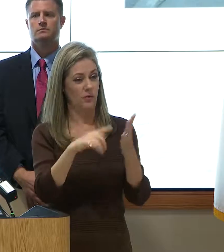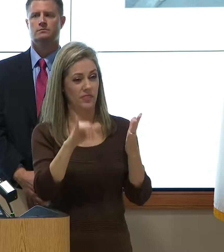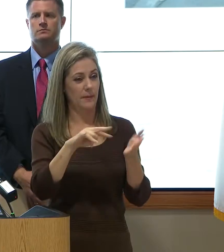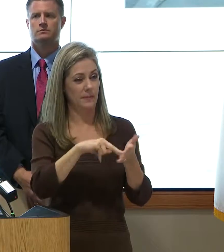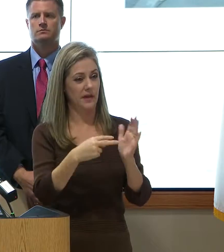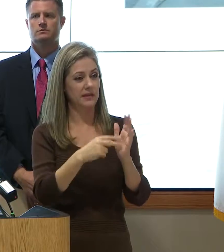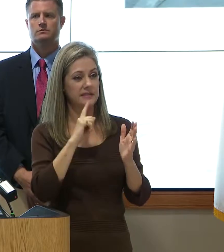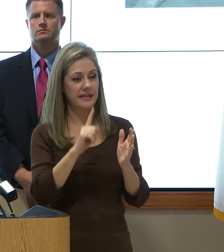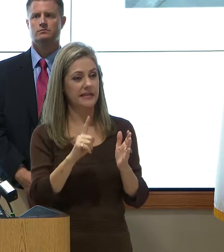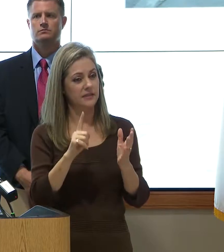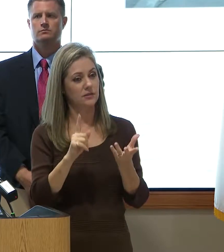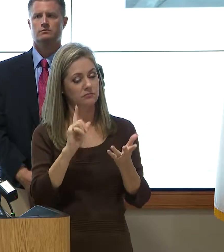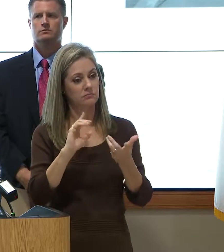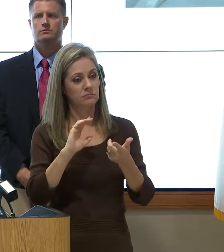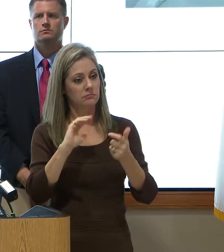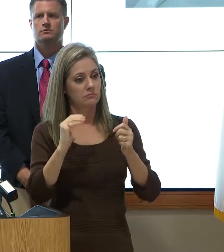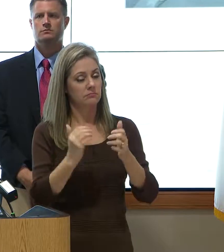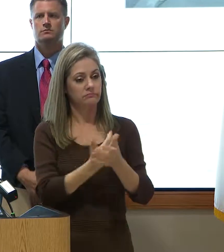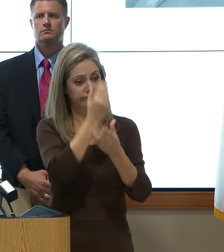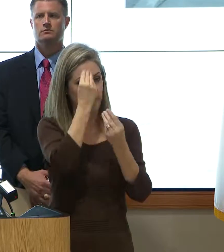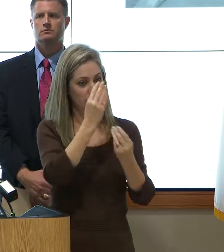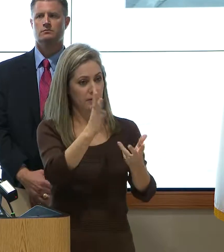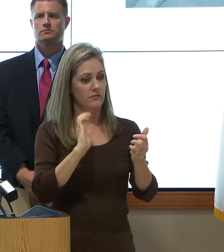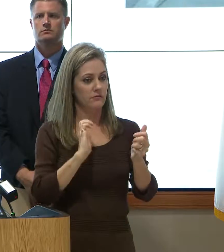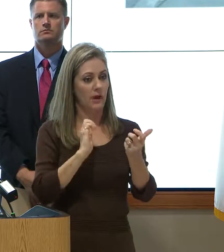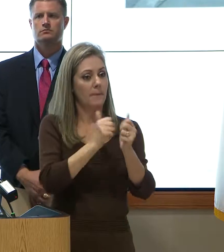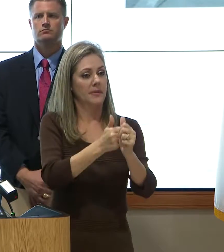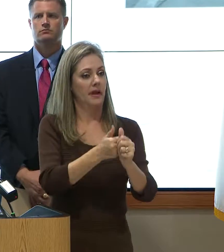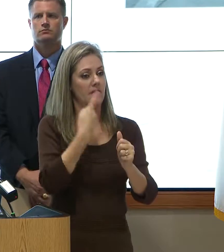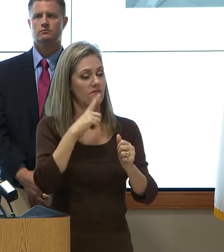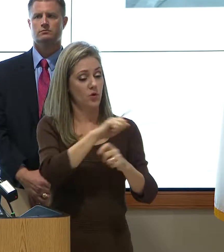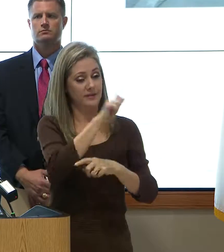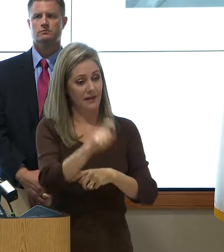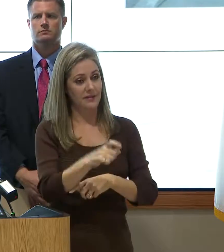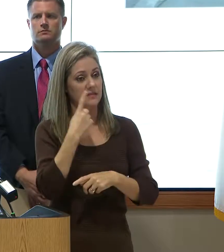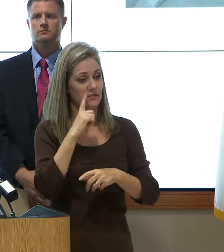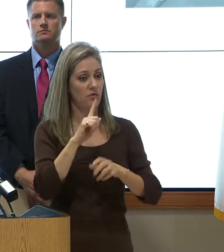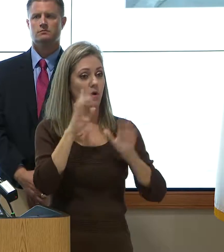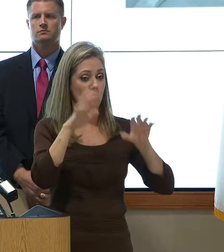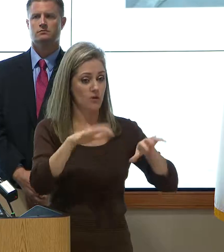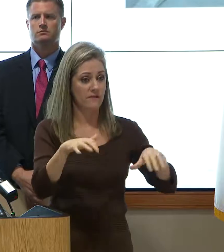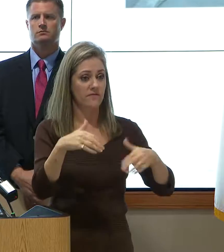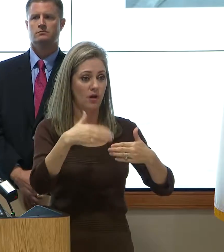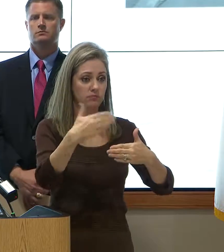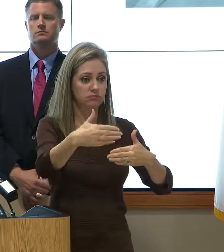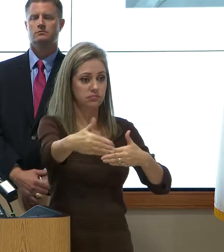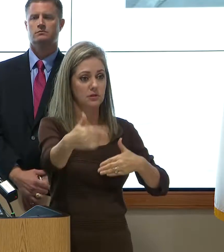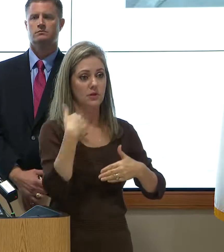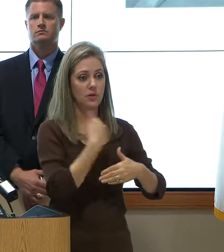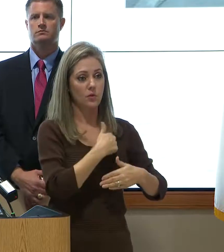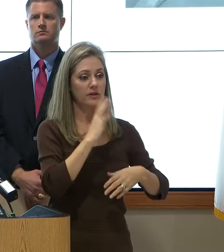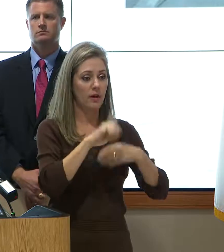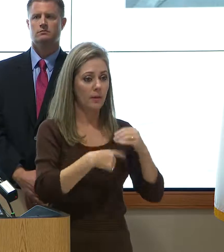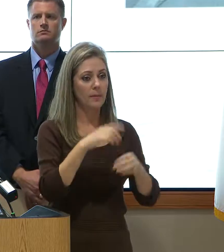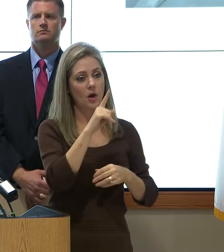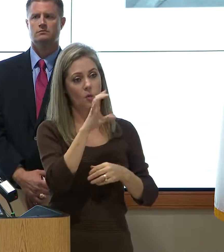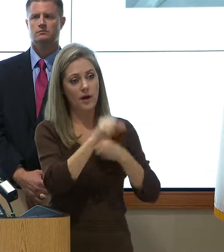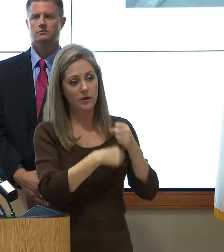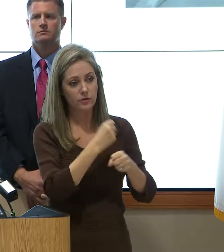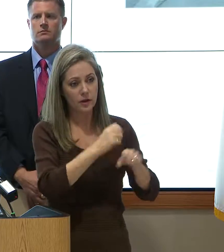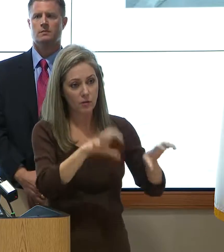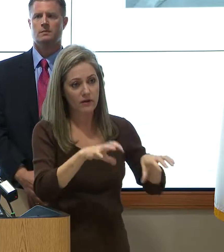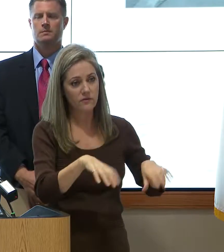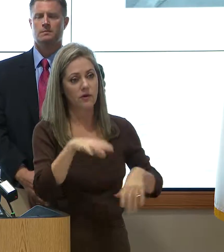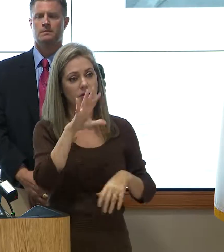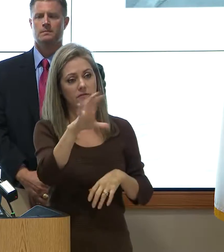update for this entire state of Texas for these rainfall frequencies we talk about so often, the 100-year rainfall, the 500-year